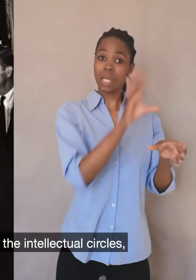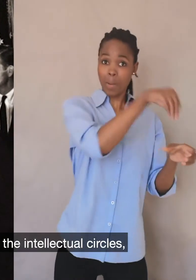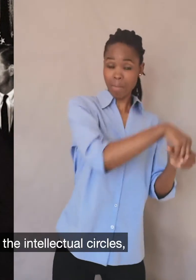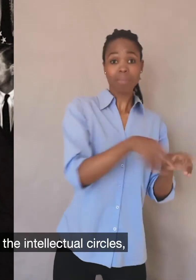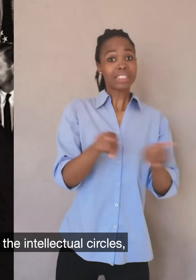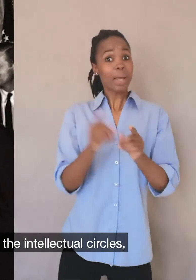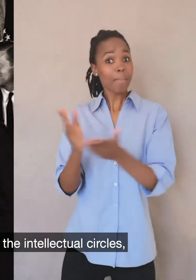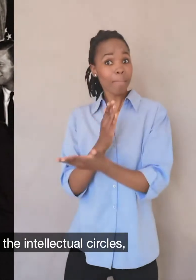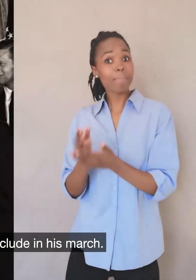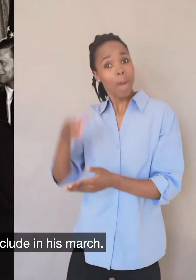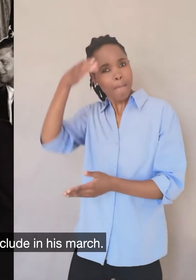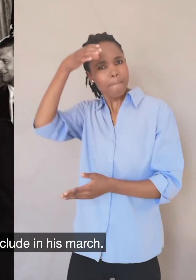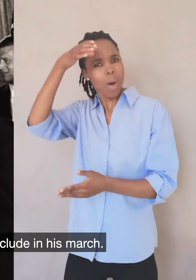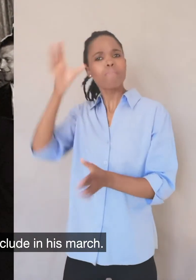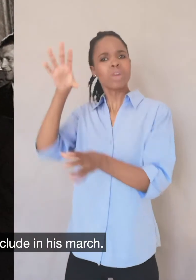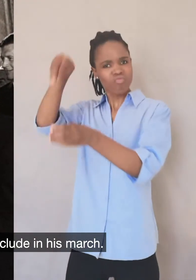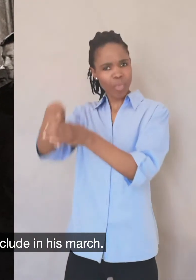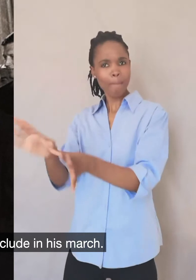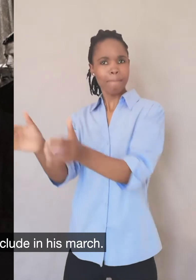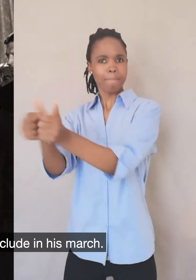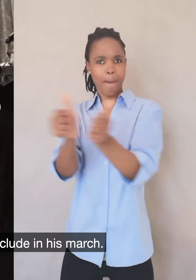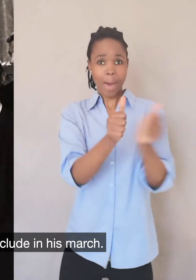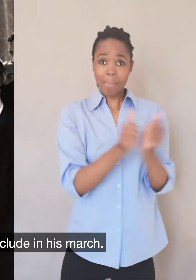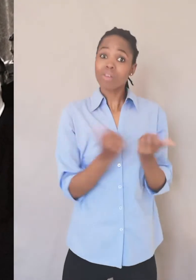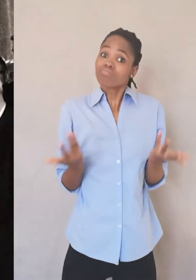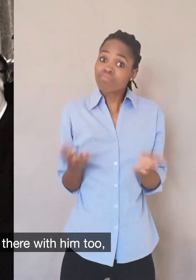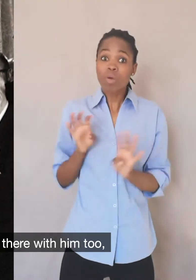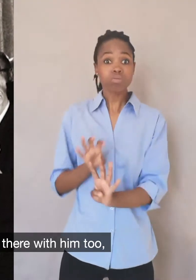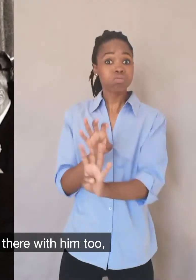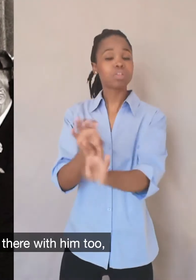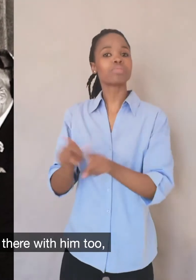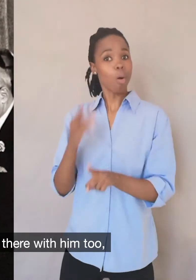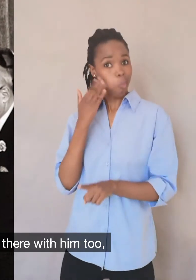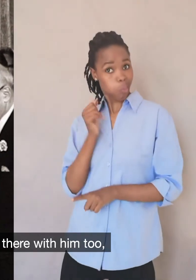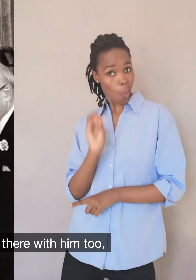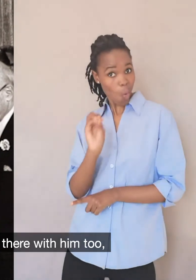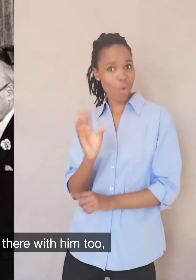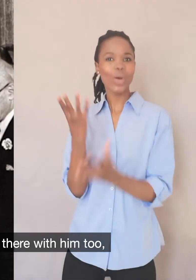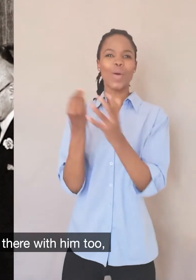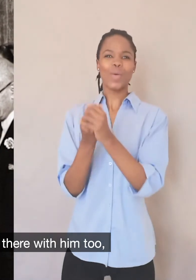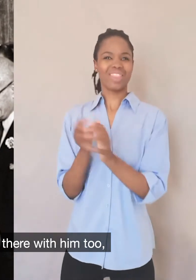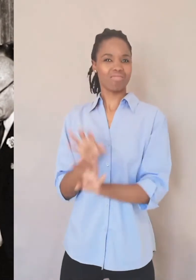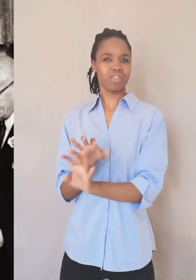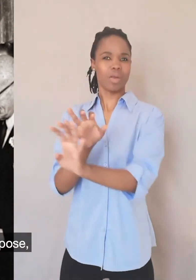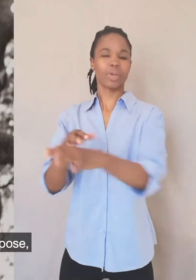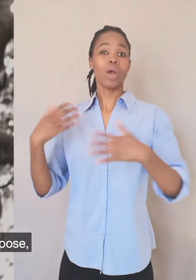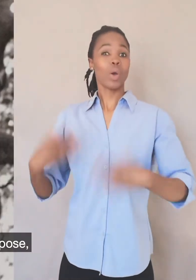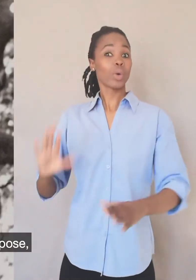intellectual circles who he wanted to mix with and include in his march. There were a lot of white people in there with him too. But in the end,